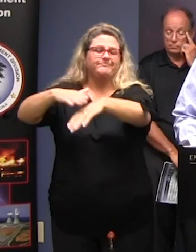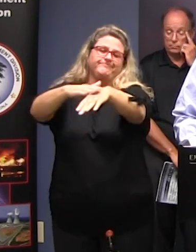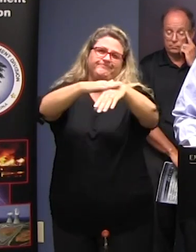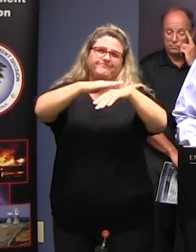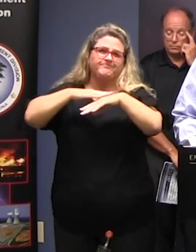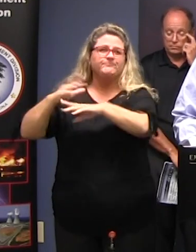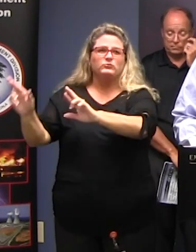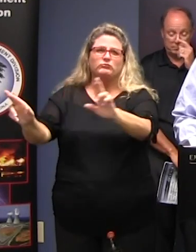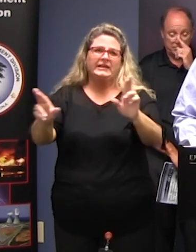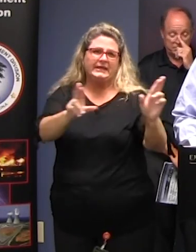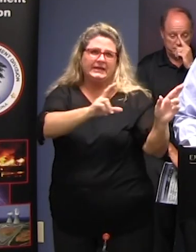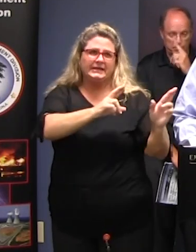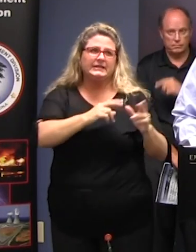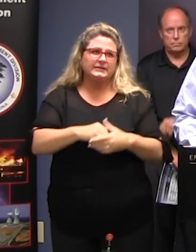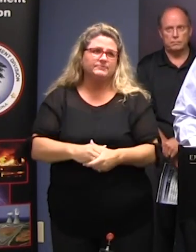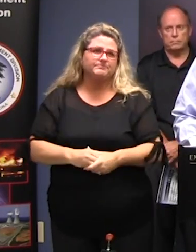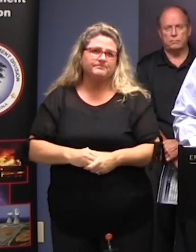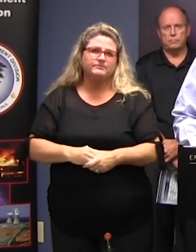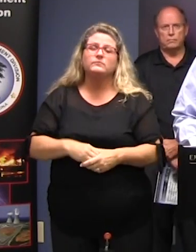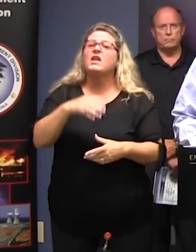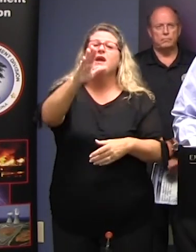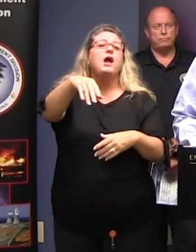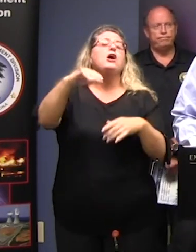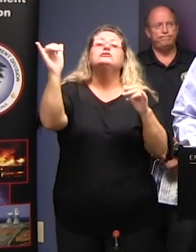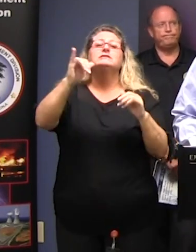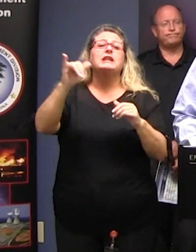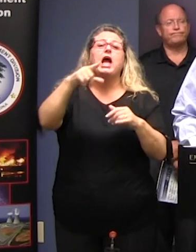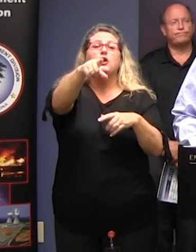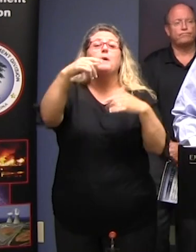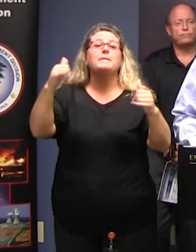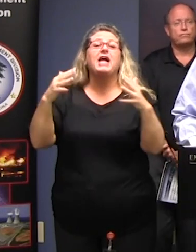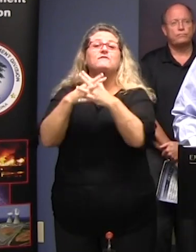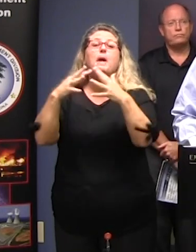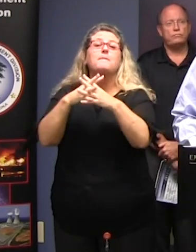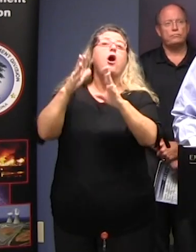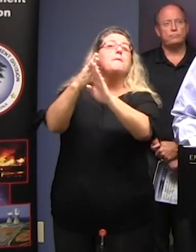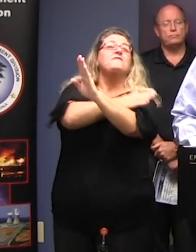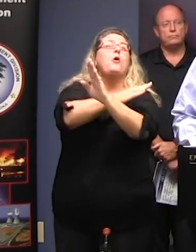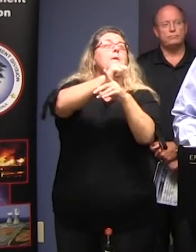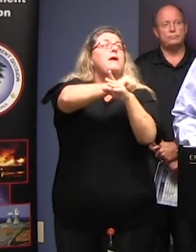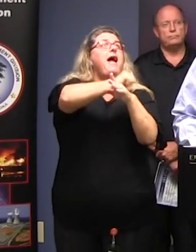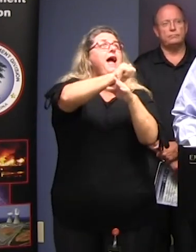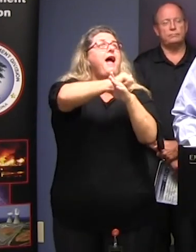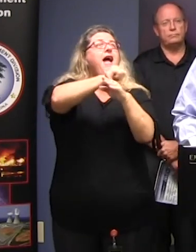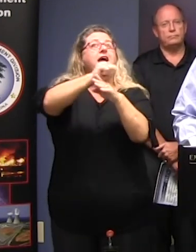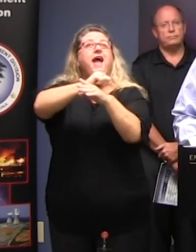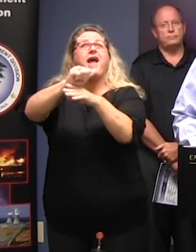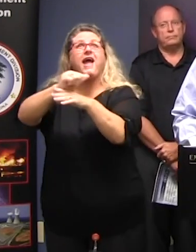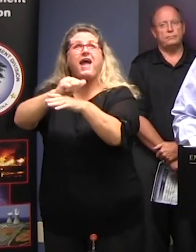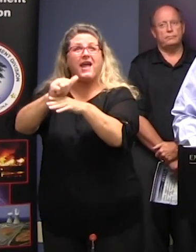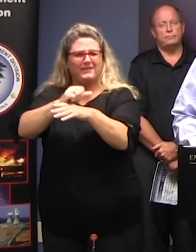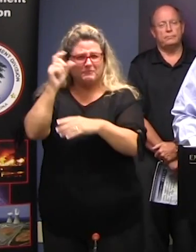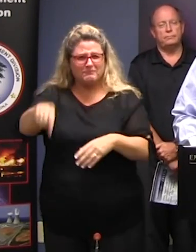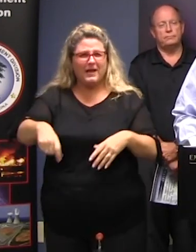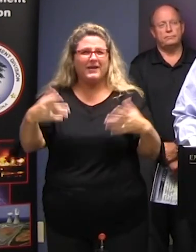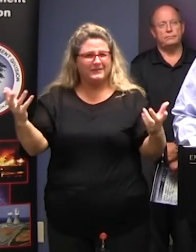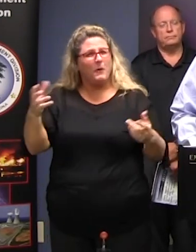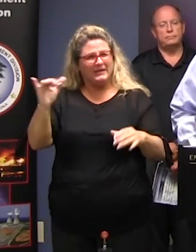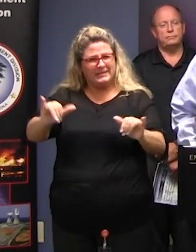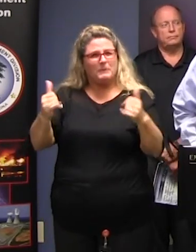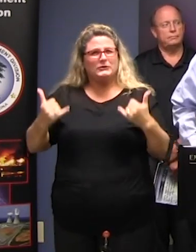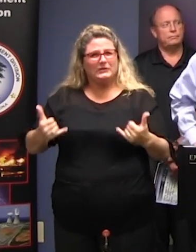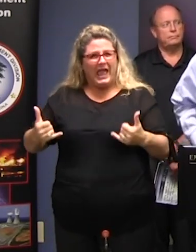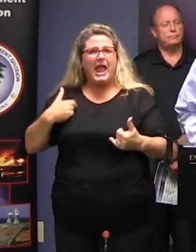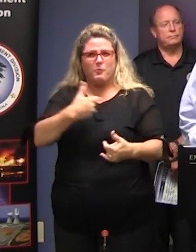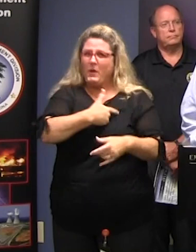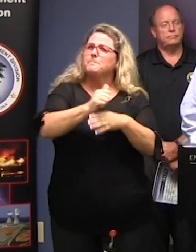ready get ready Just like it got ready to play these football games today. There's a lot of readiness that went into that We want to want all